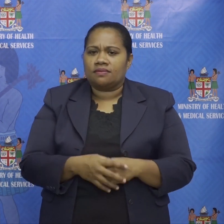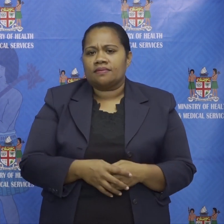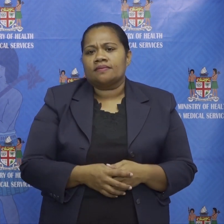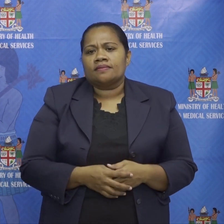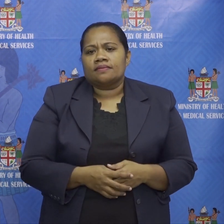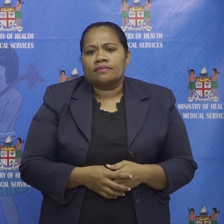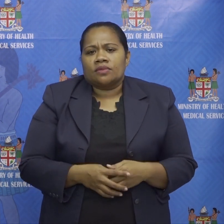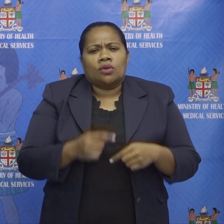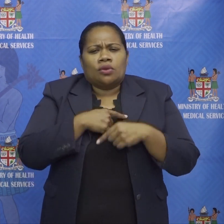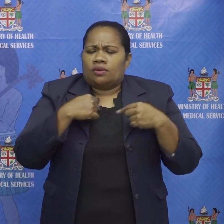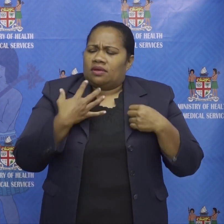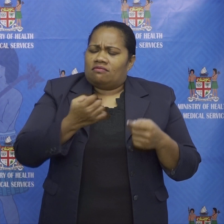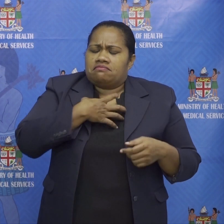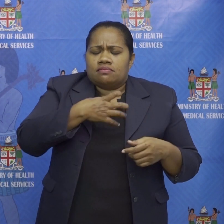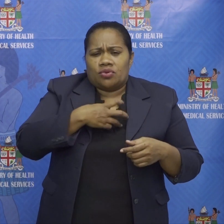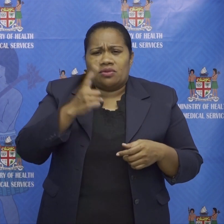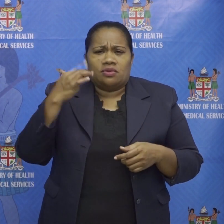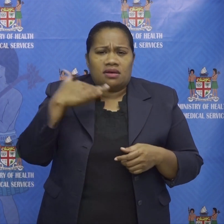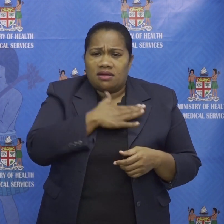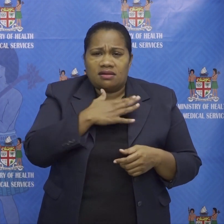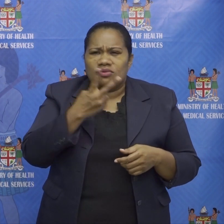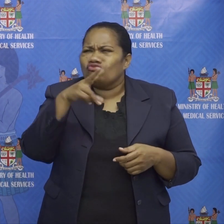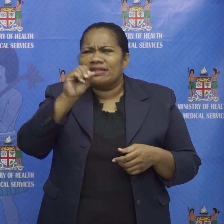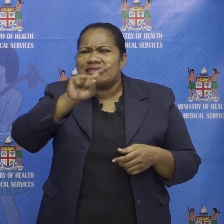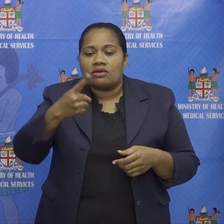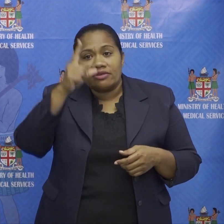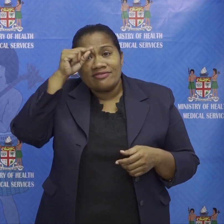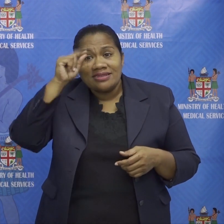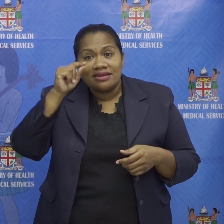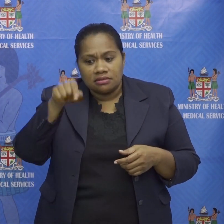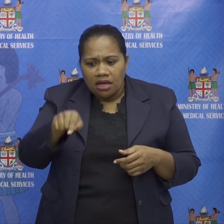we have more than 120 000 fijians left to screen in these areas